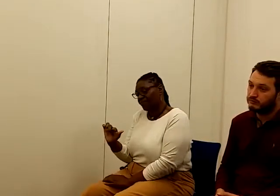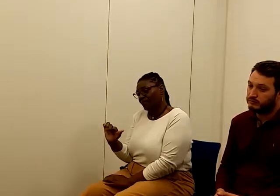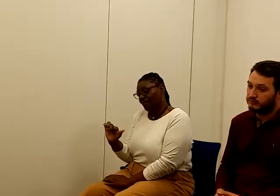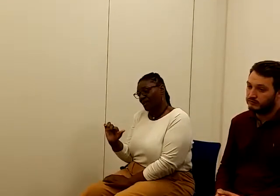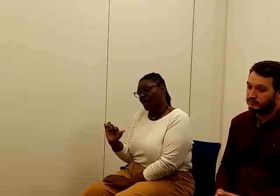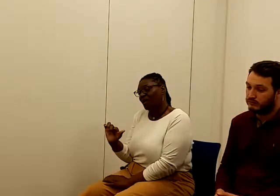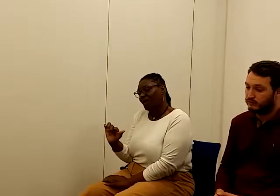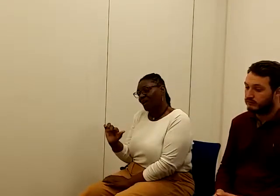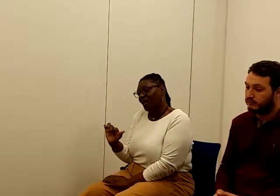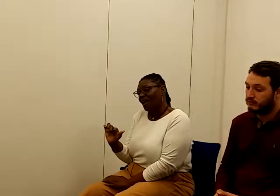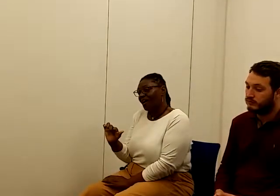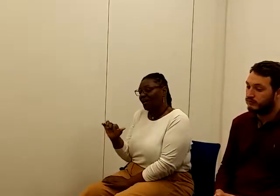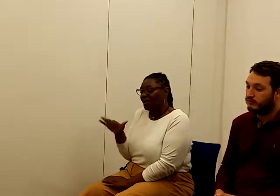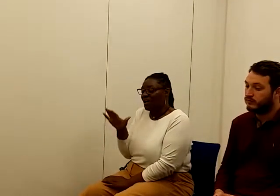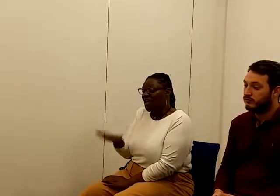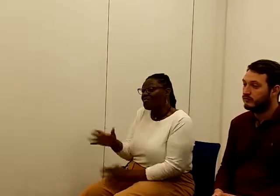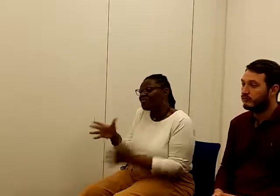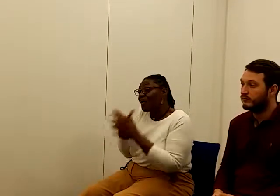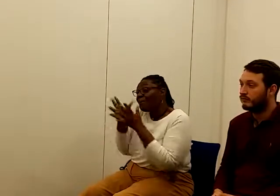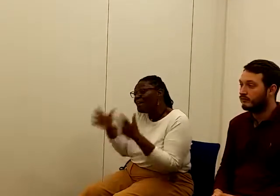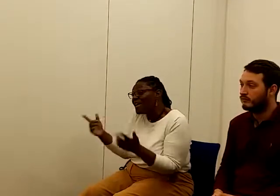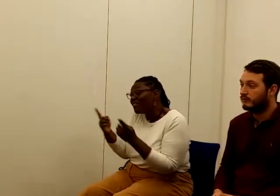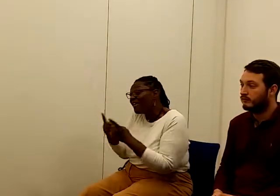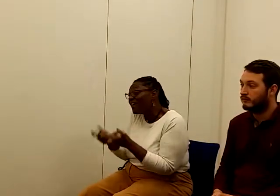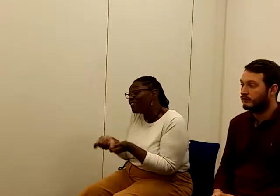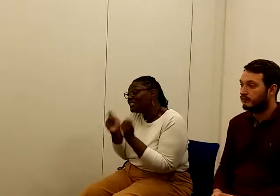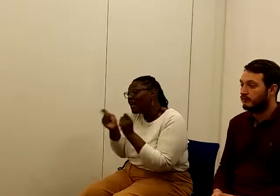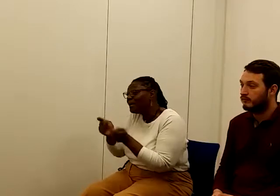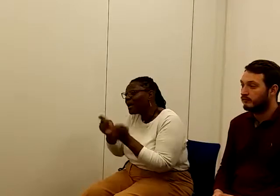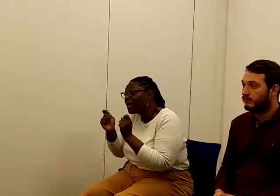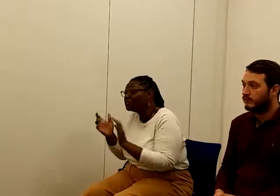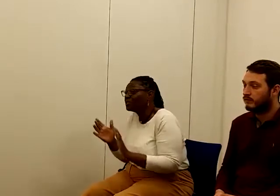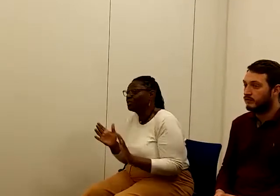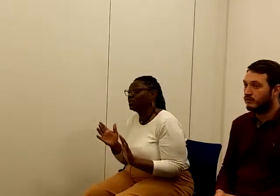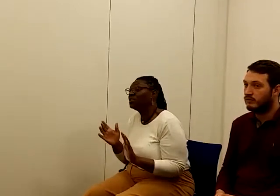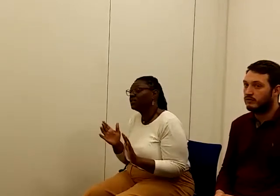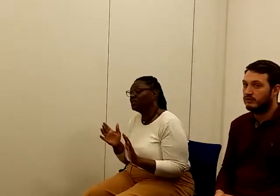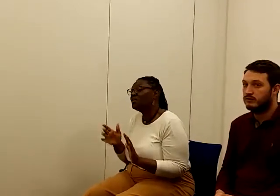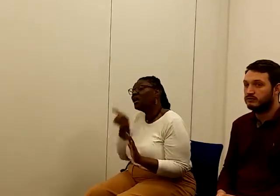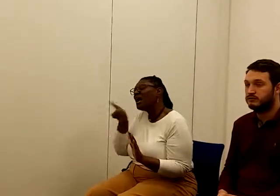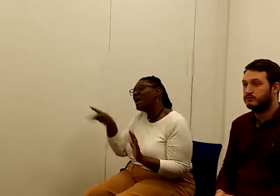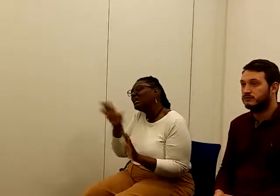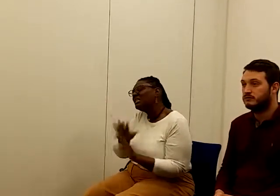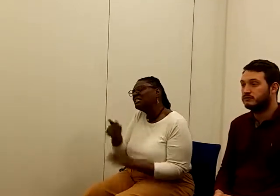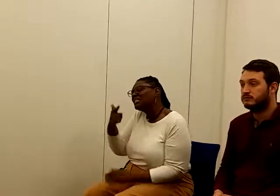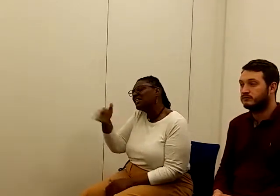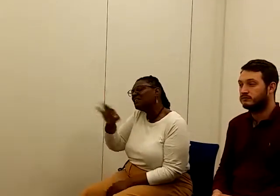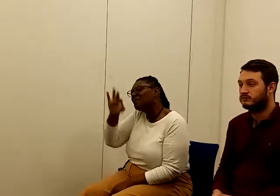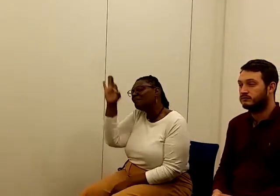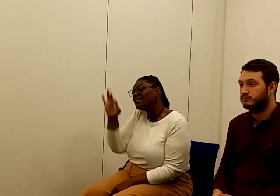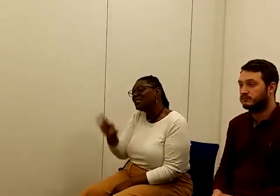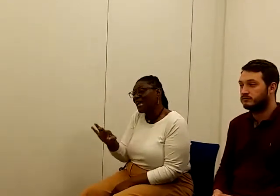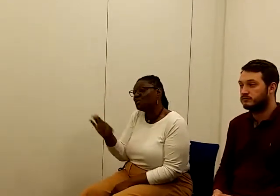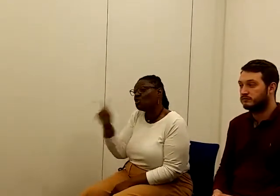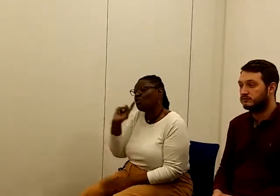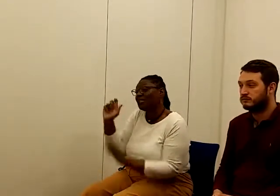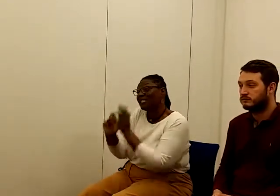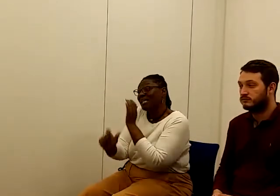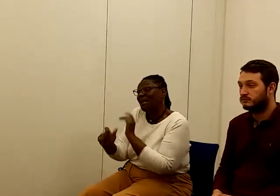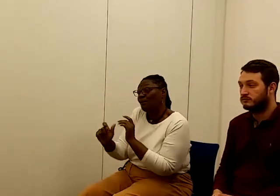And the big thing that's coming out is, at least 70% of disabled claimants of